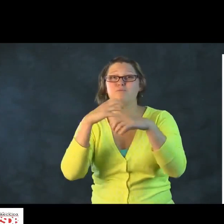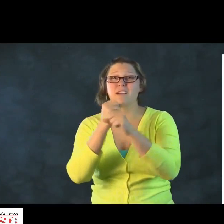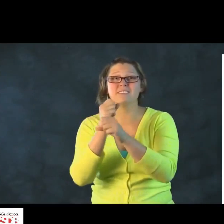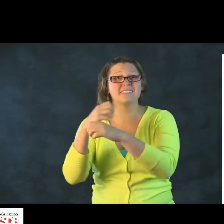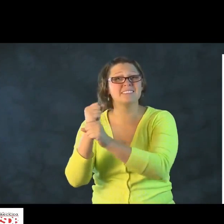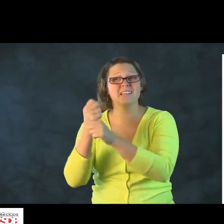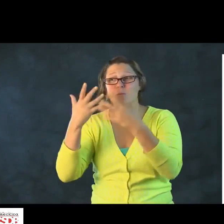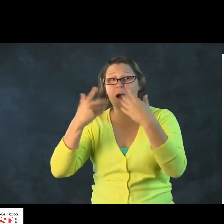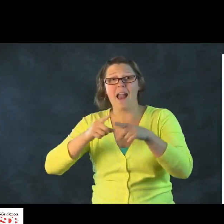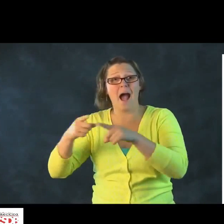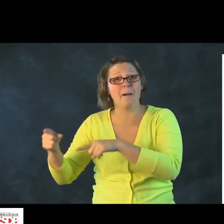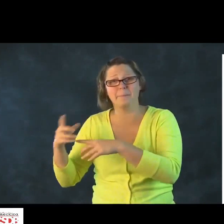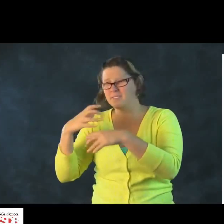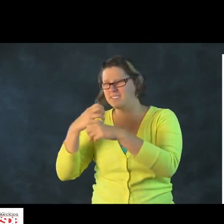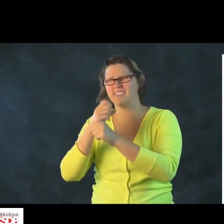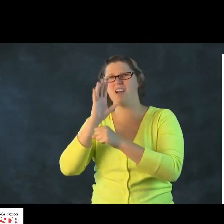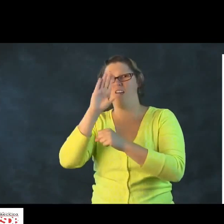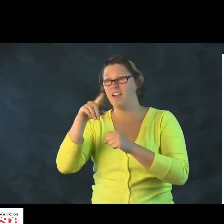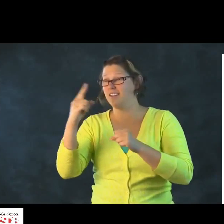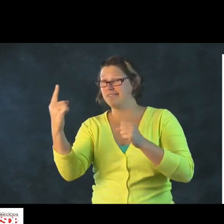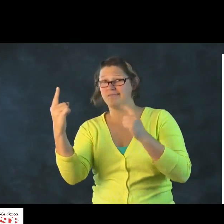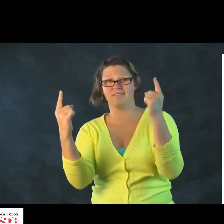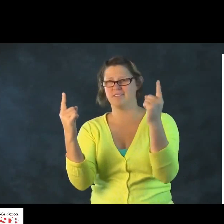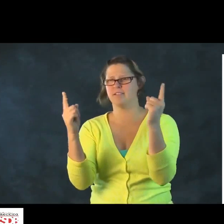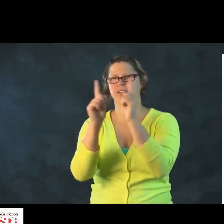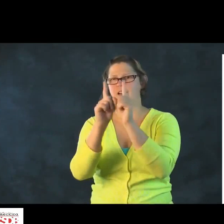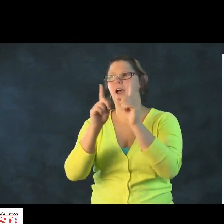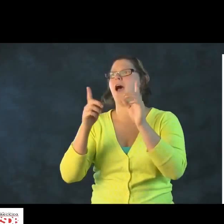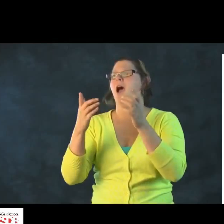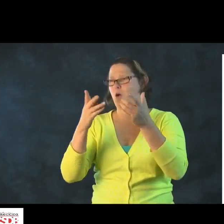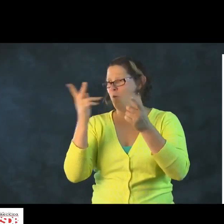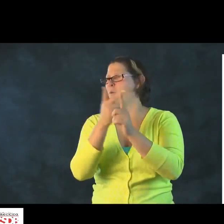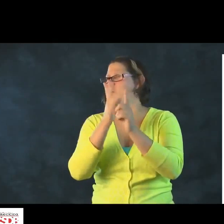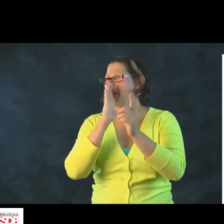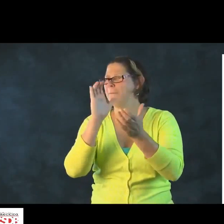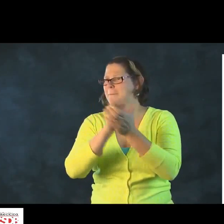Even if it's a quick summary of what has taken place thus far.